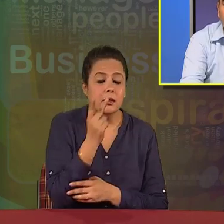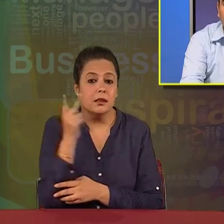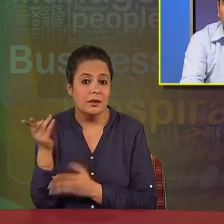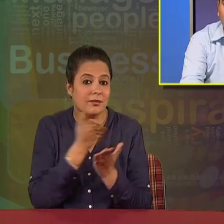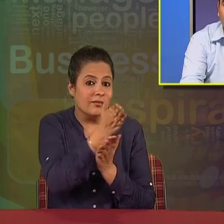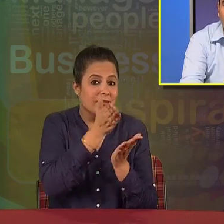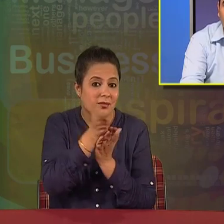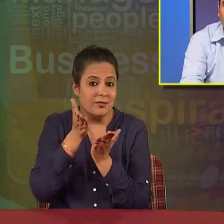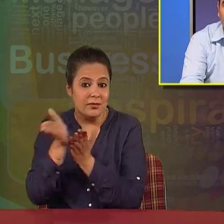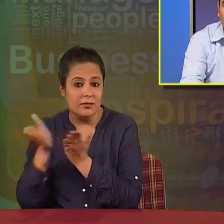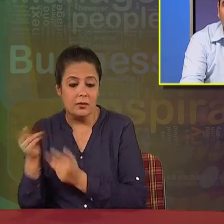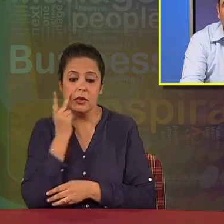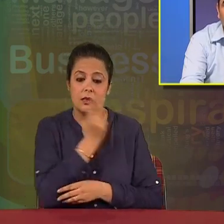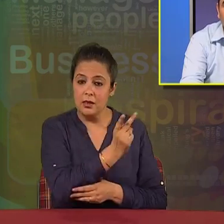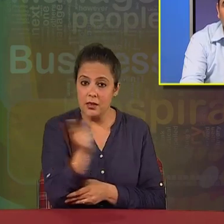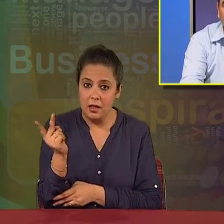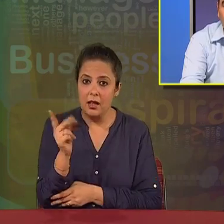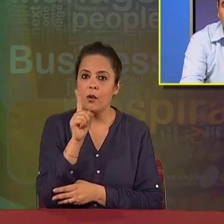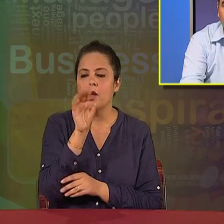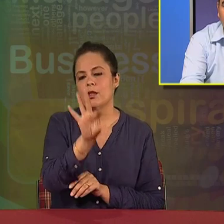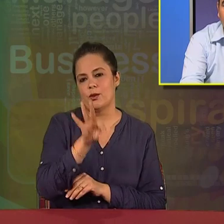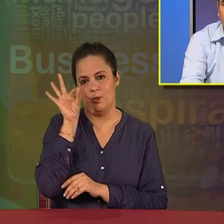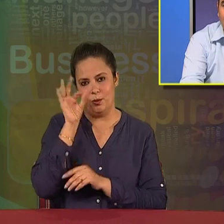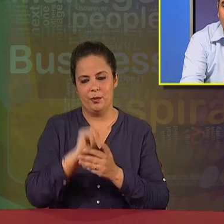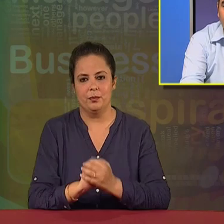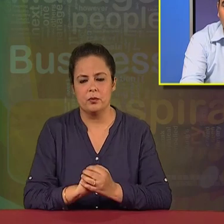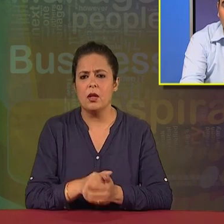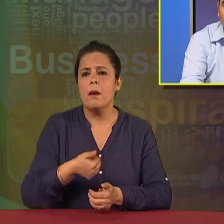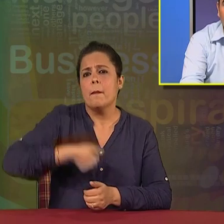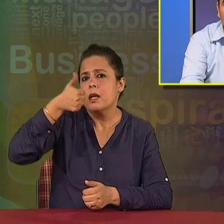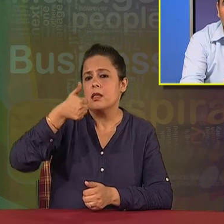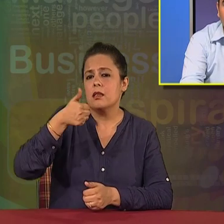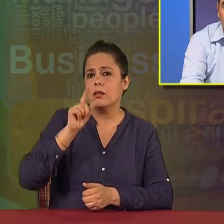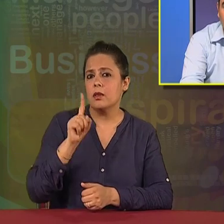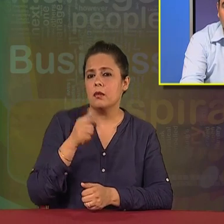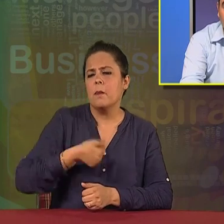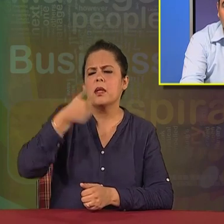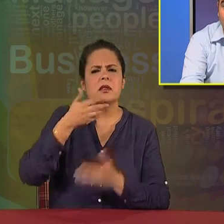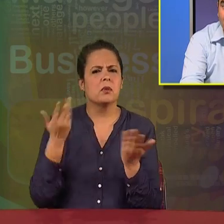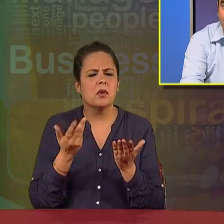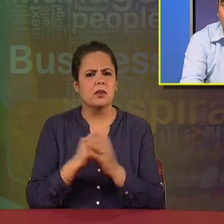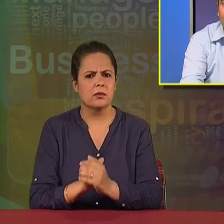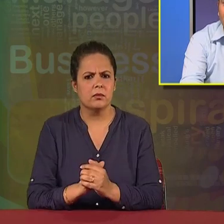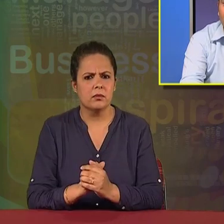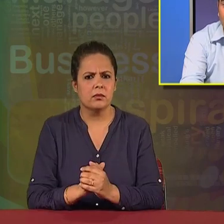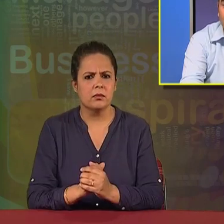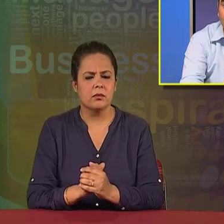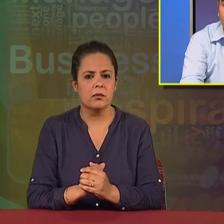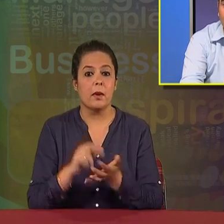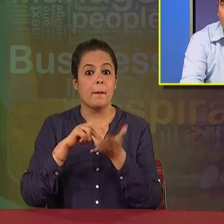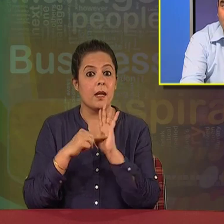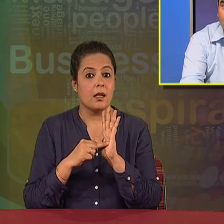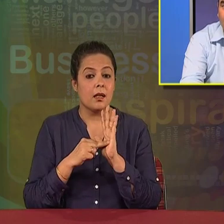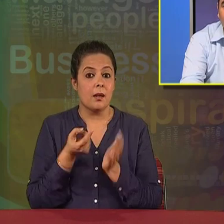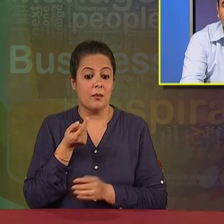alternative courses of action are to be chosen. So, the best, which one would be the best? The best, which is decreasing